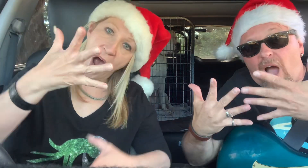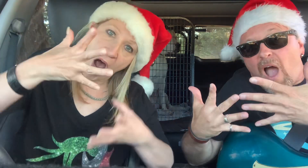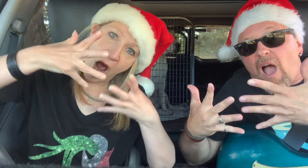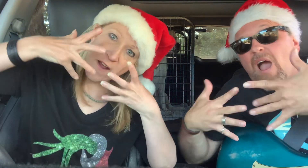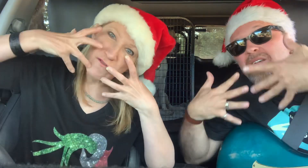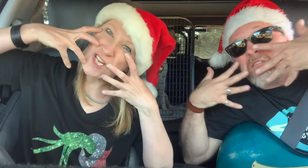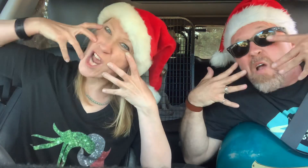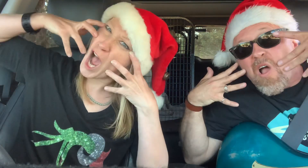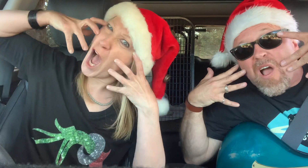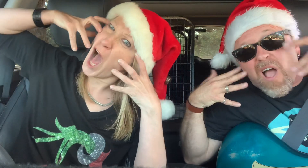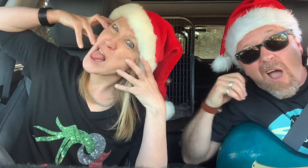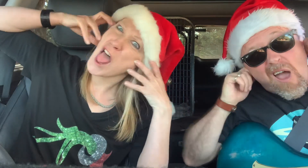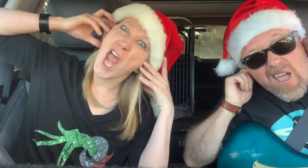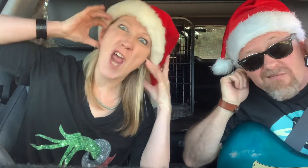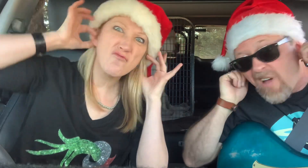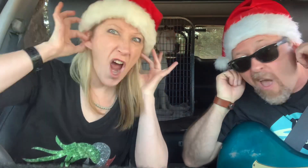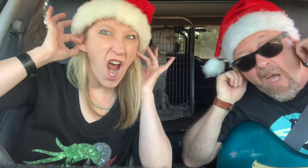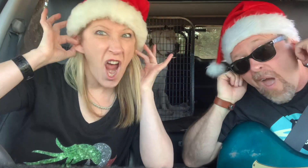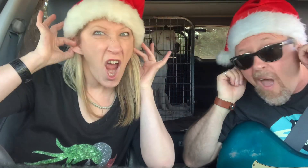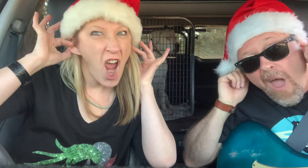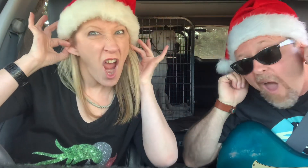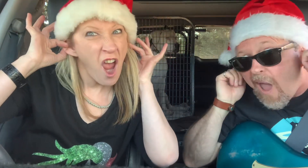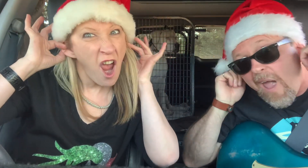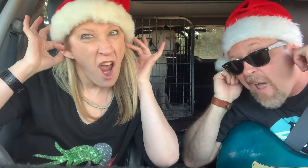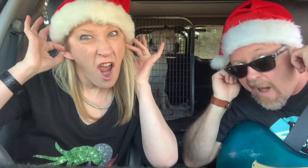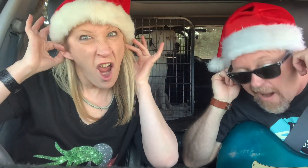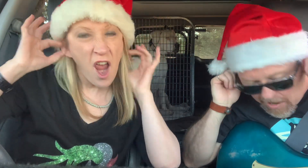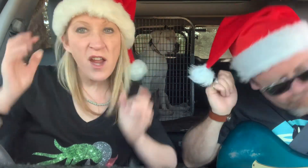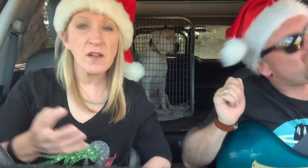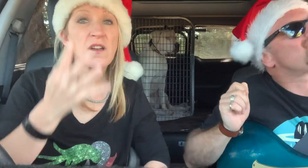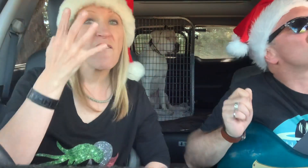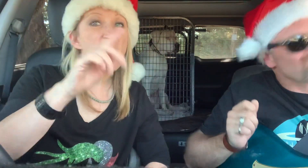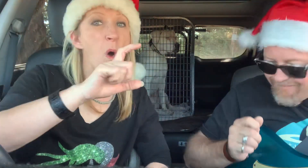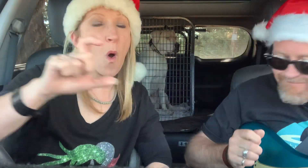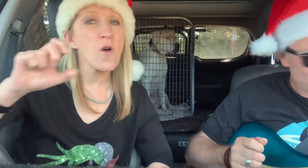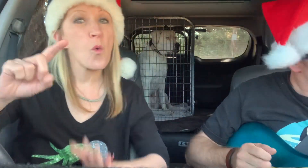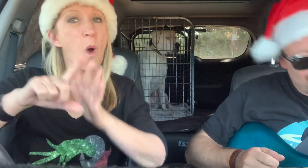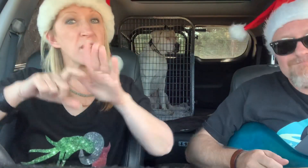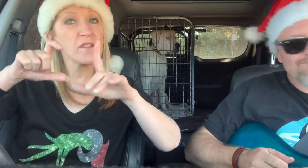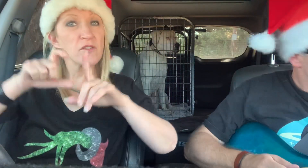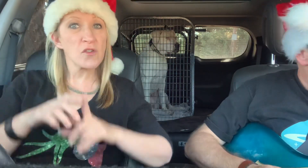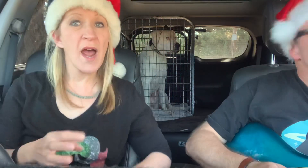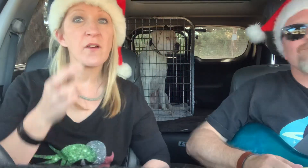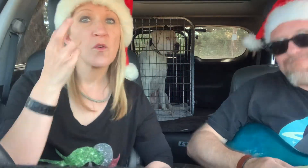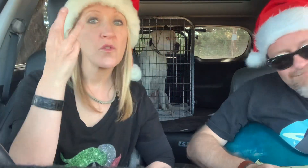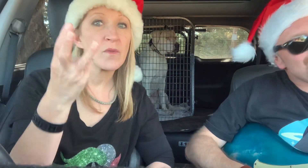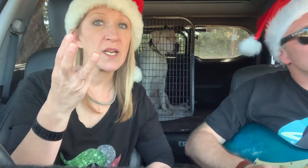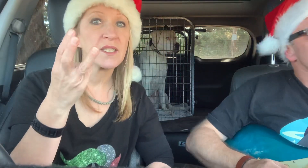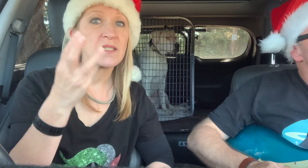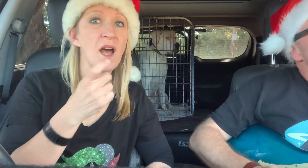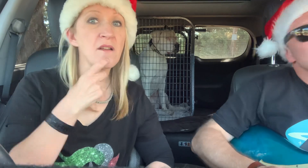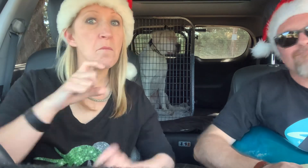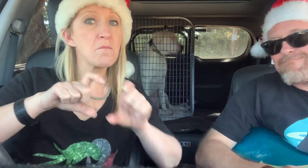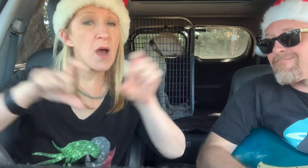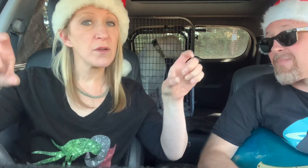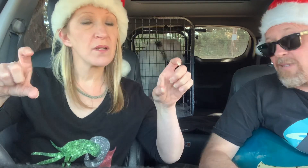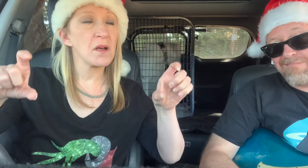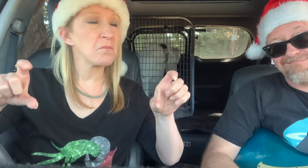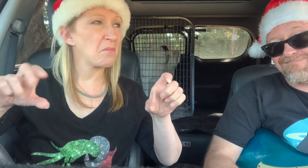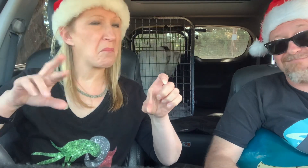style of a party Four-footed jacks, three-footed bells, two of